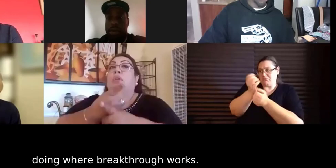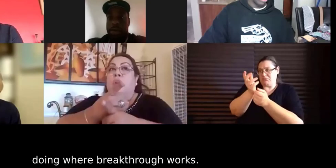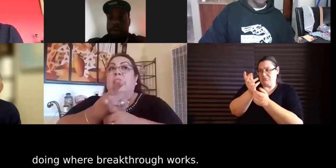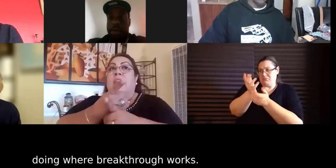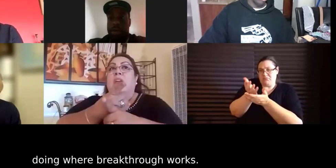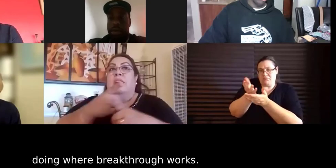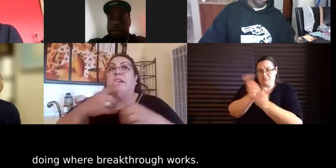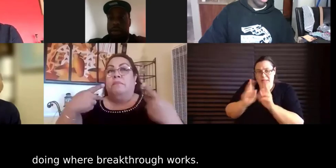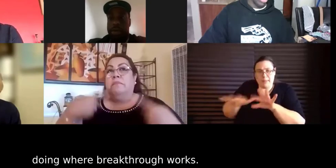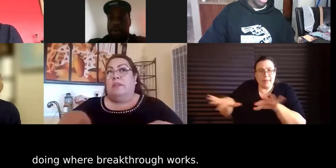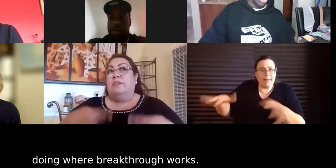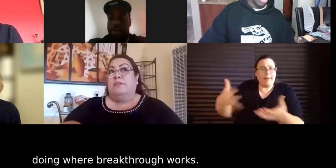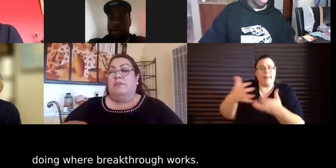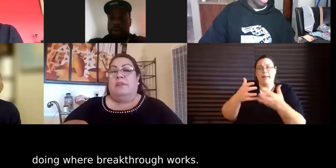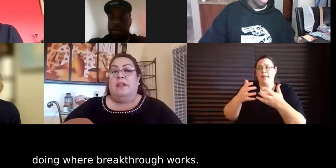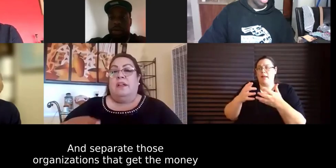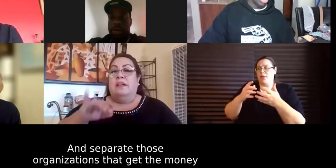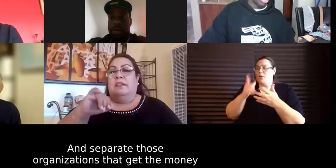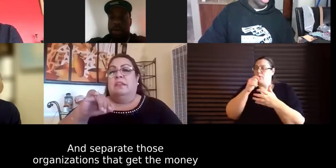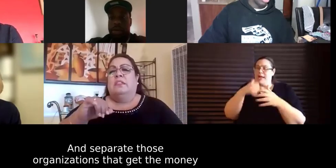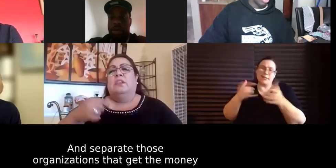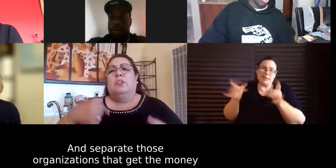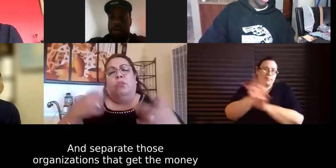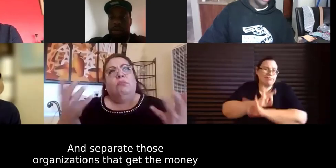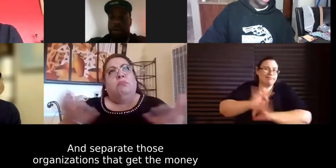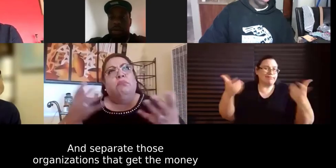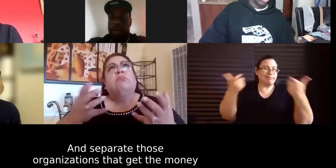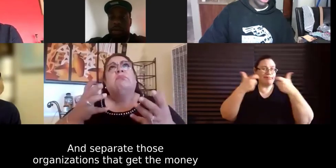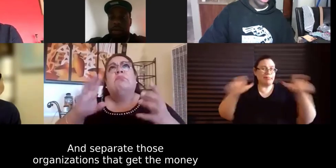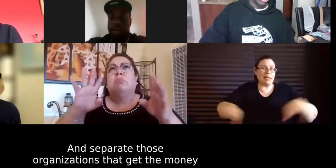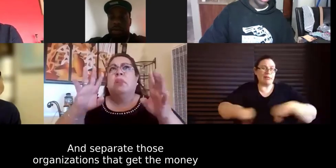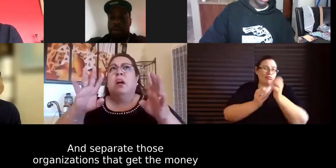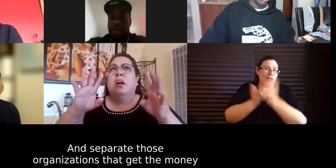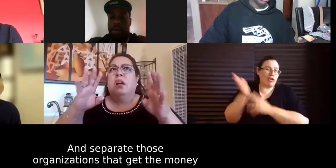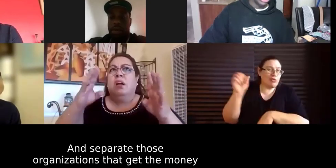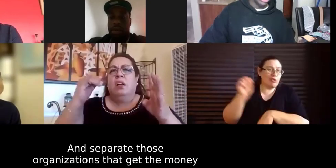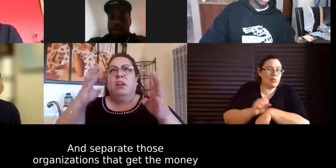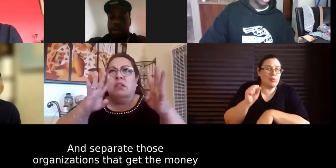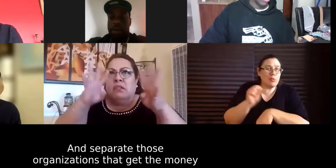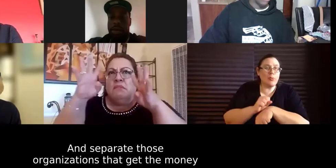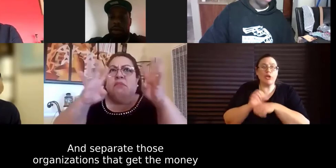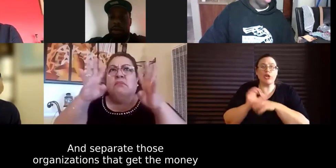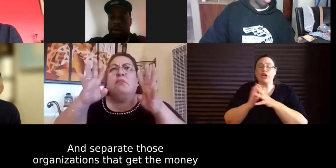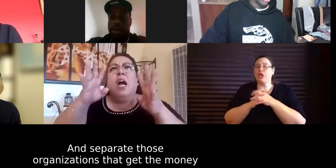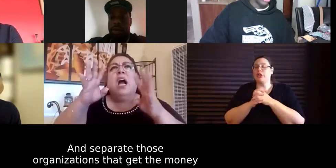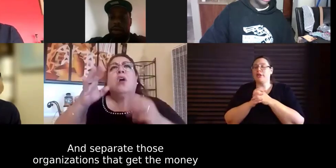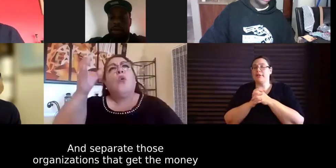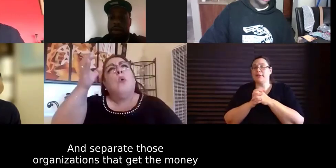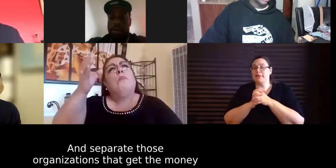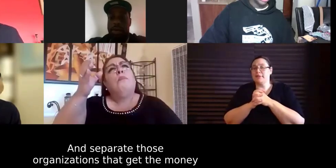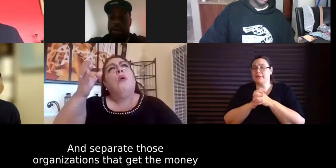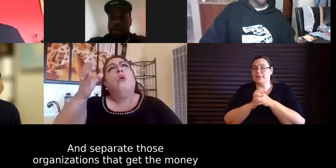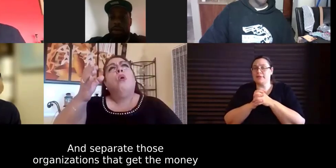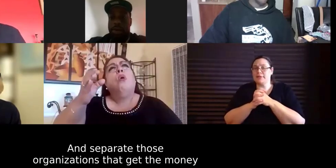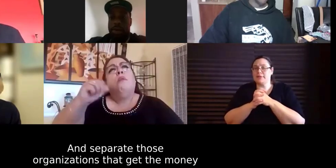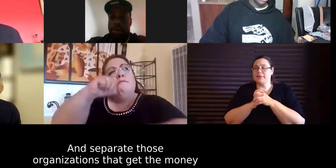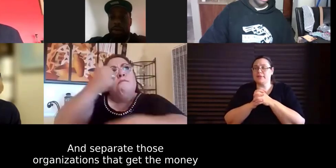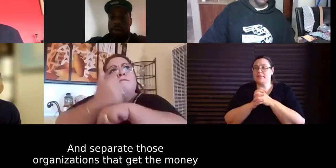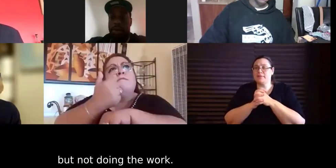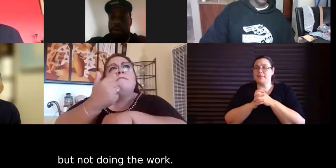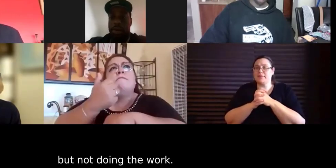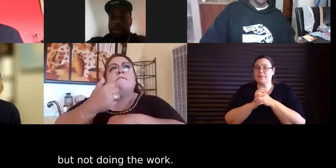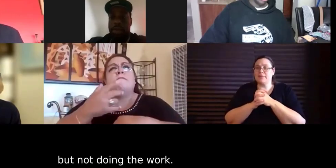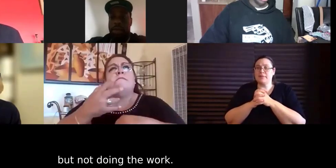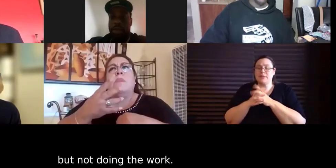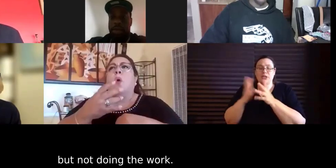right through work you know and separate those with organizations that get the money